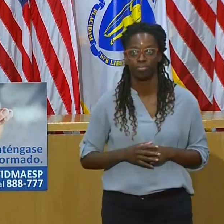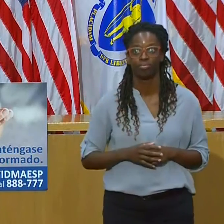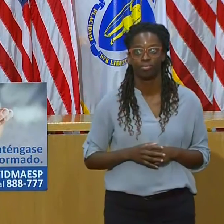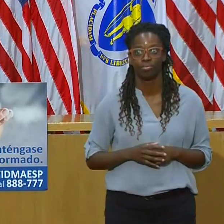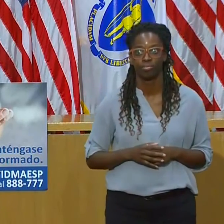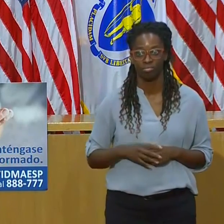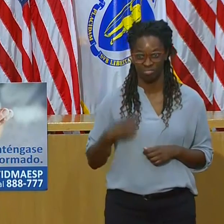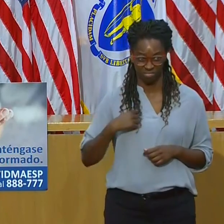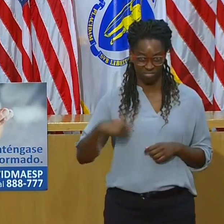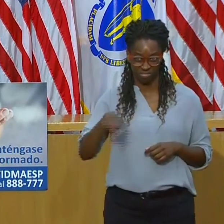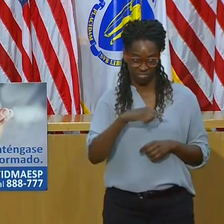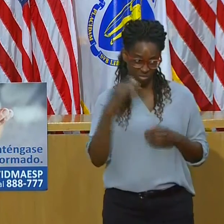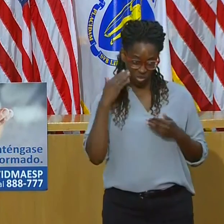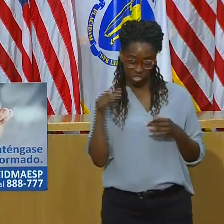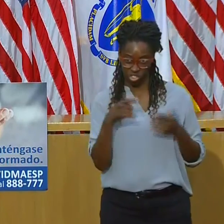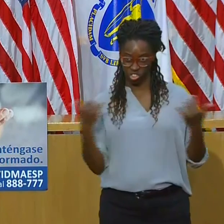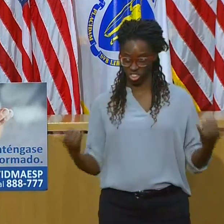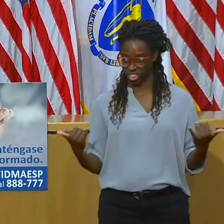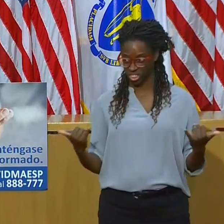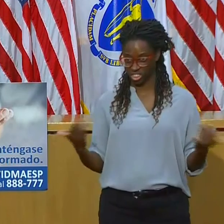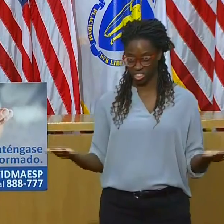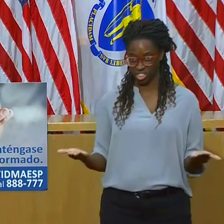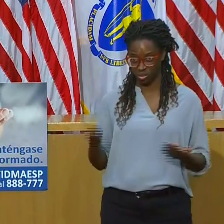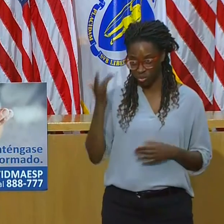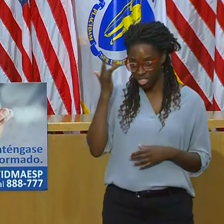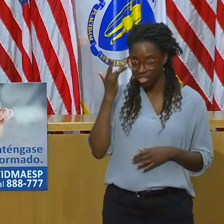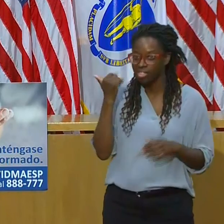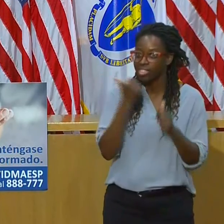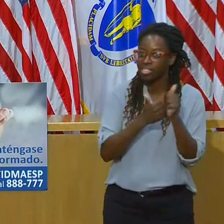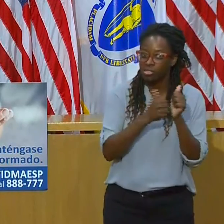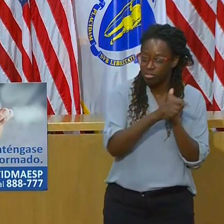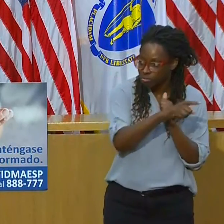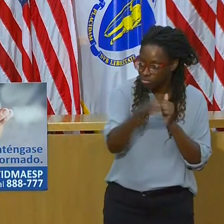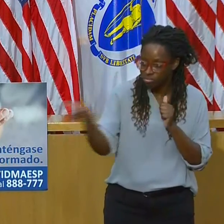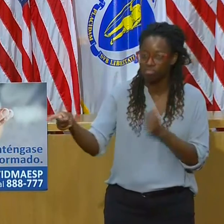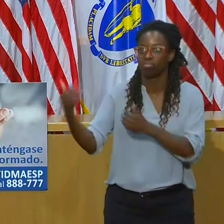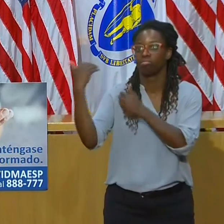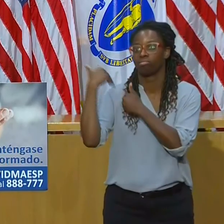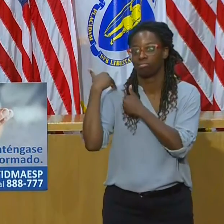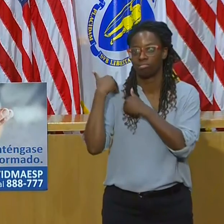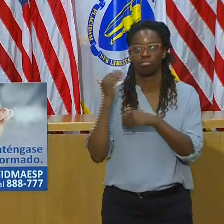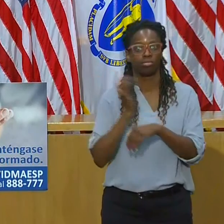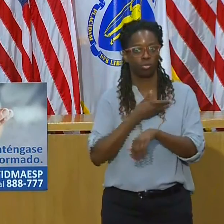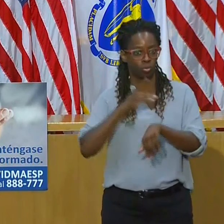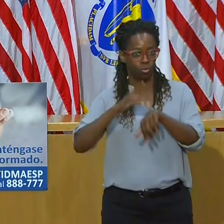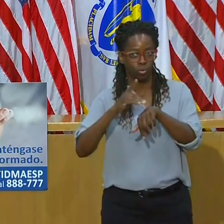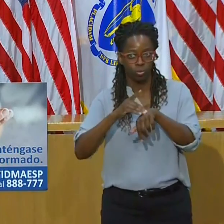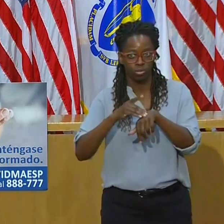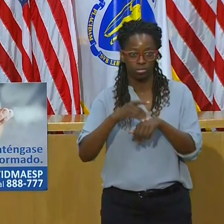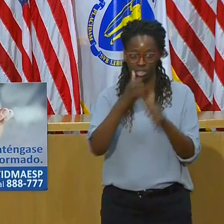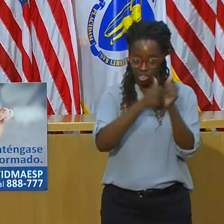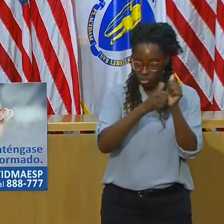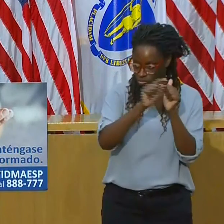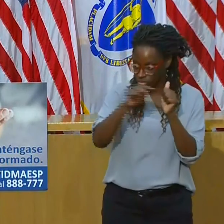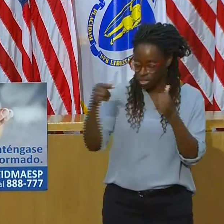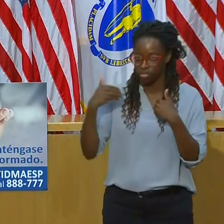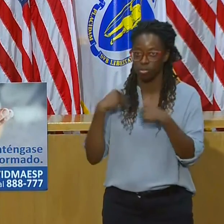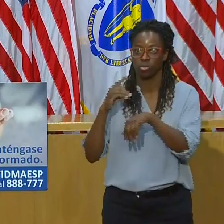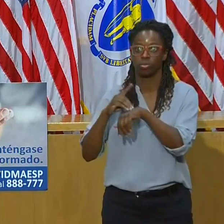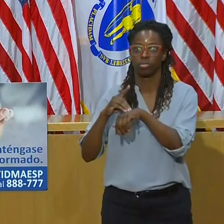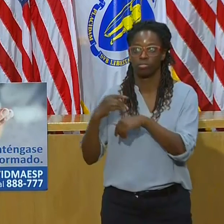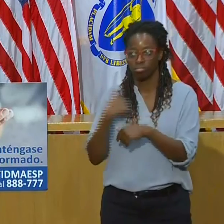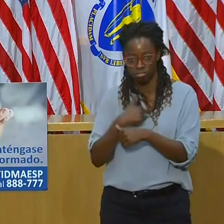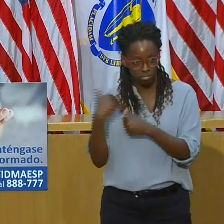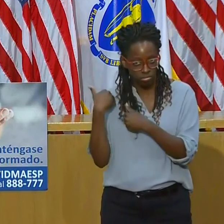everybody needs to do their part. We all have a role to play, and I'm confident that we will continue to work together to